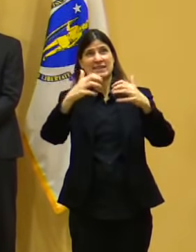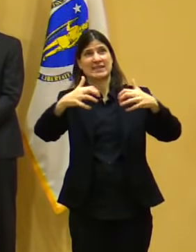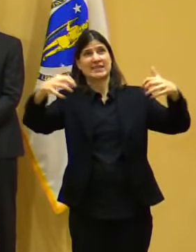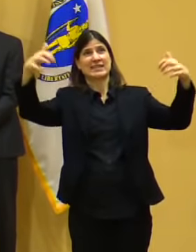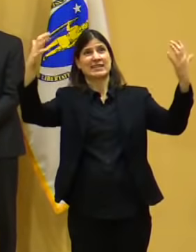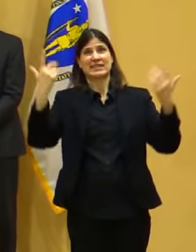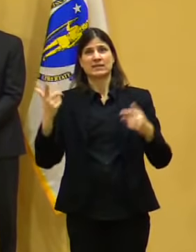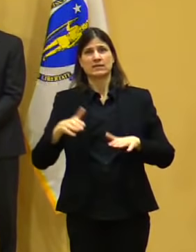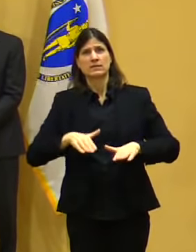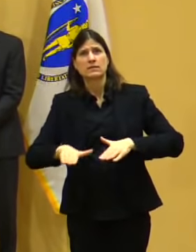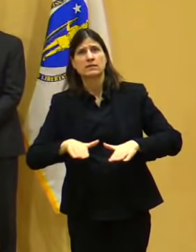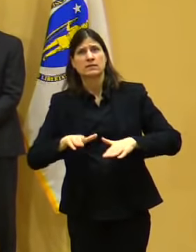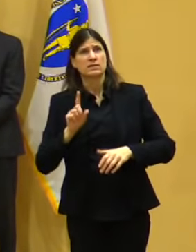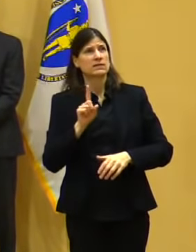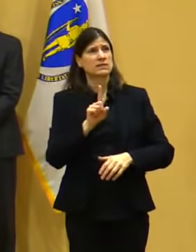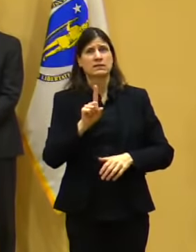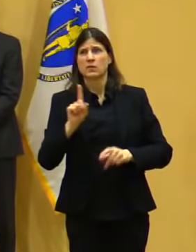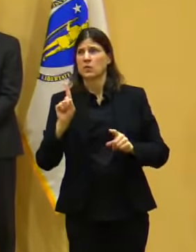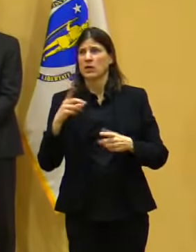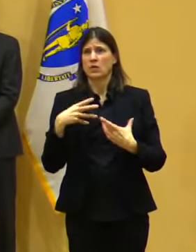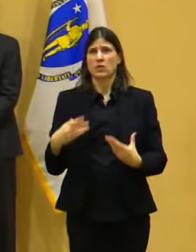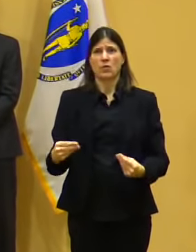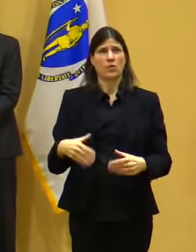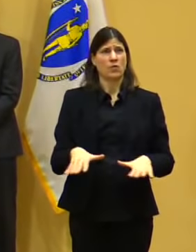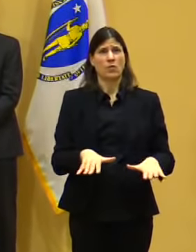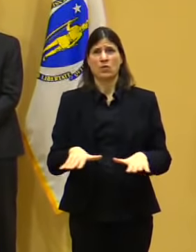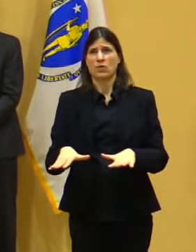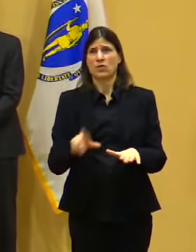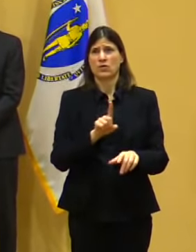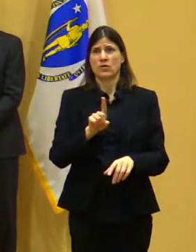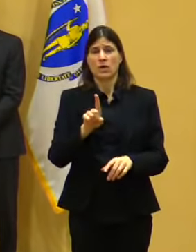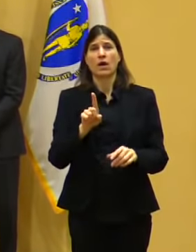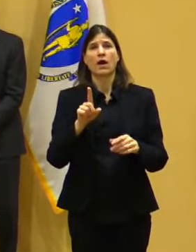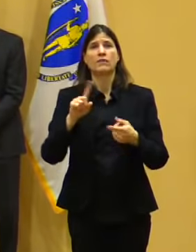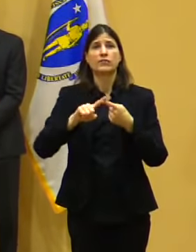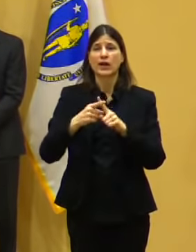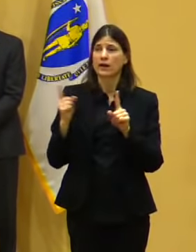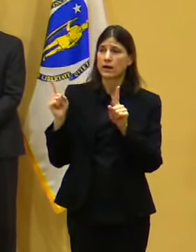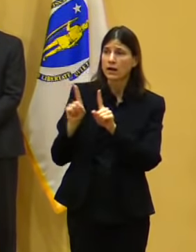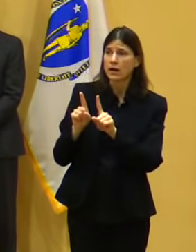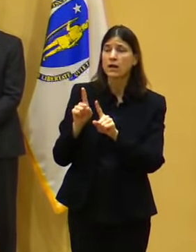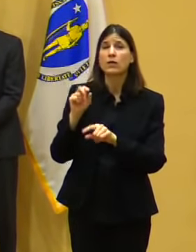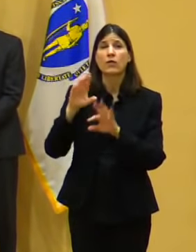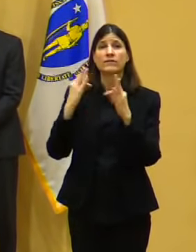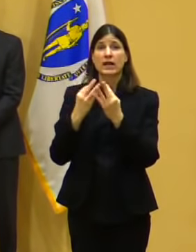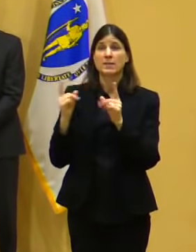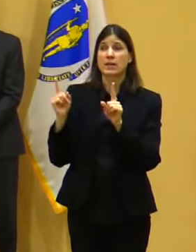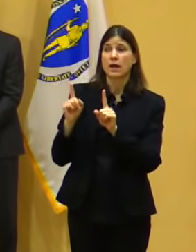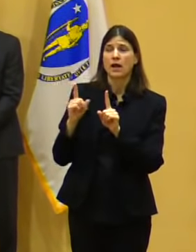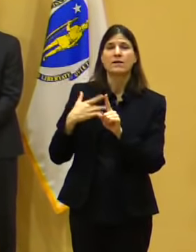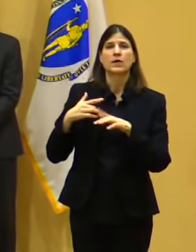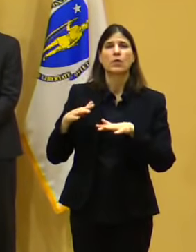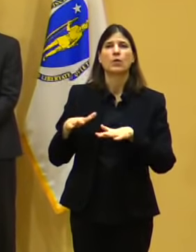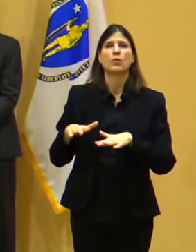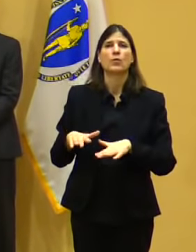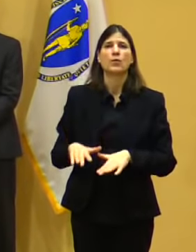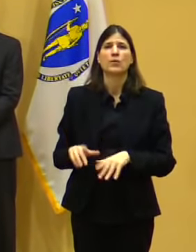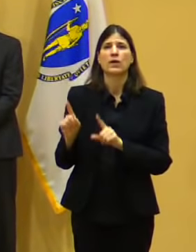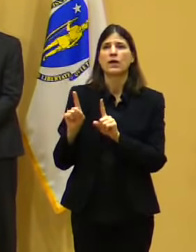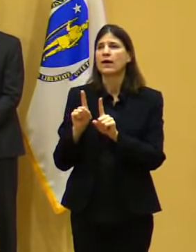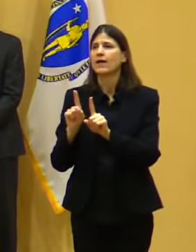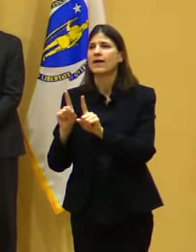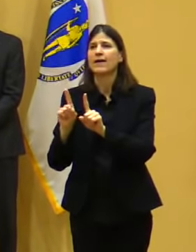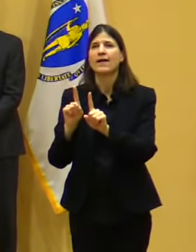or a trusted friend to accompany them, I think that is certainly a game changer. When the pandemic hit, it was those